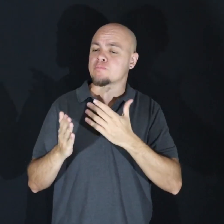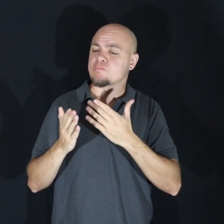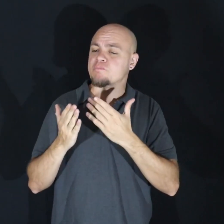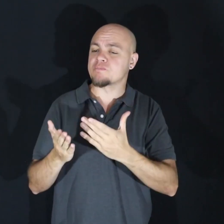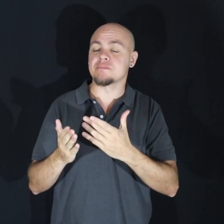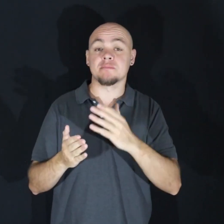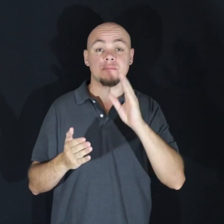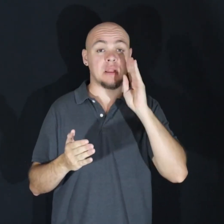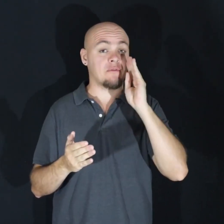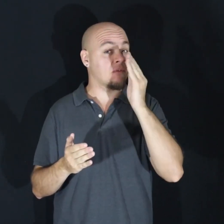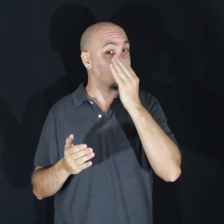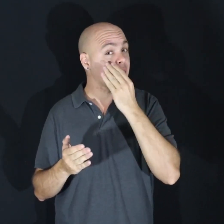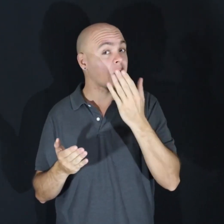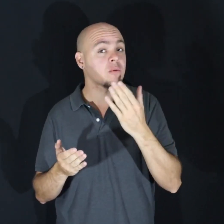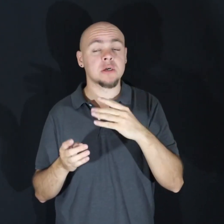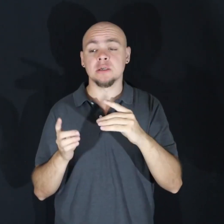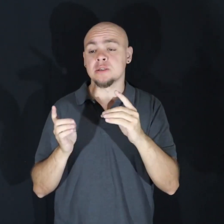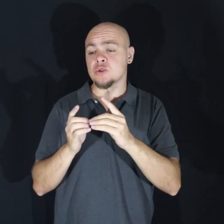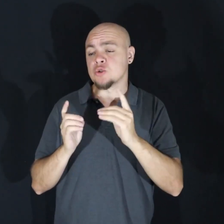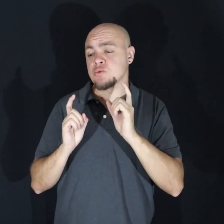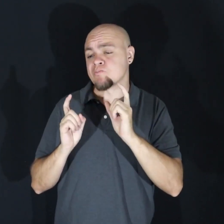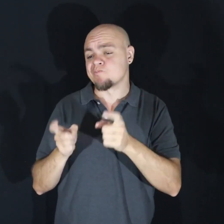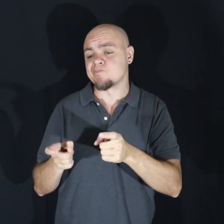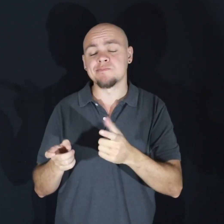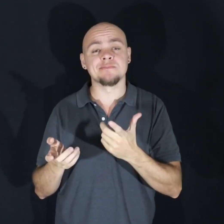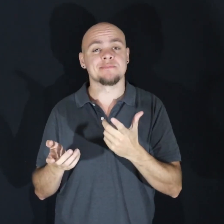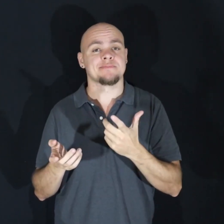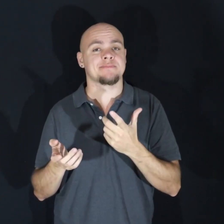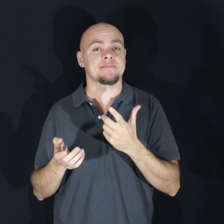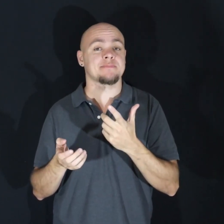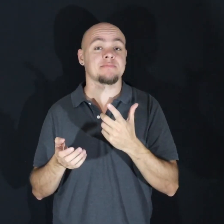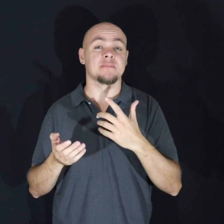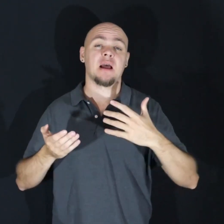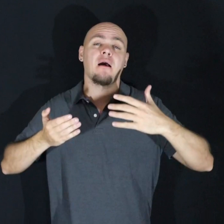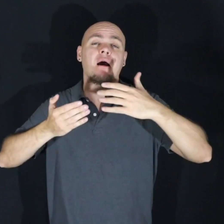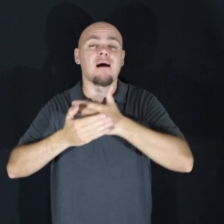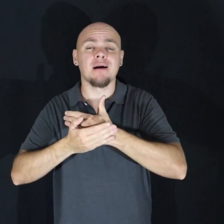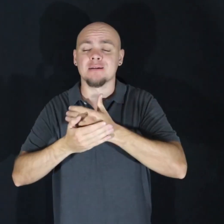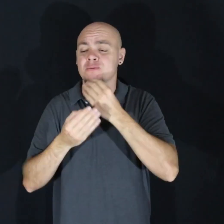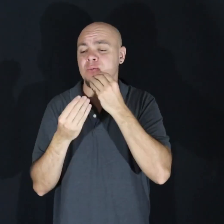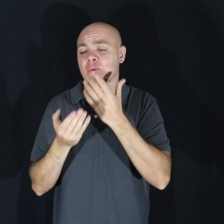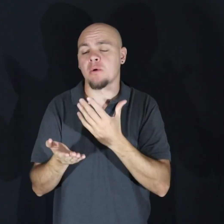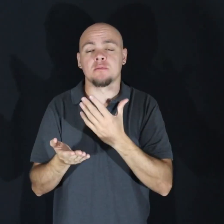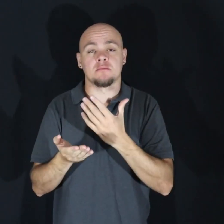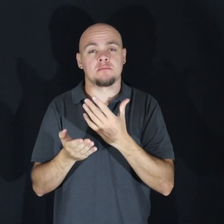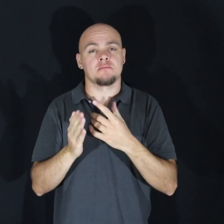Flowers, a favorite dessert, a warm hug, all show gratitude